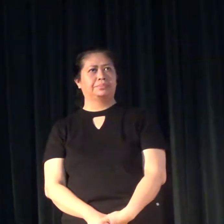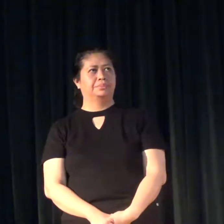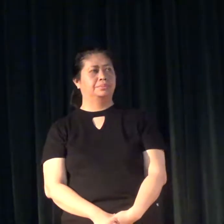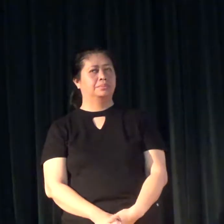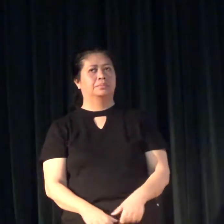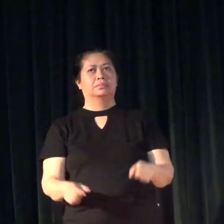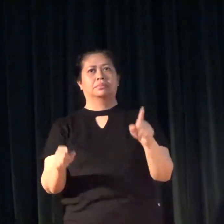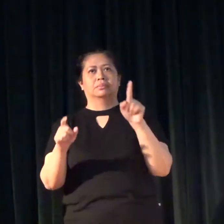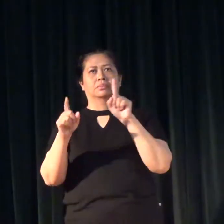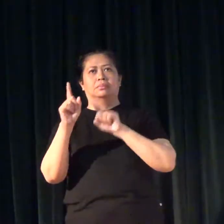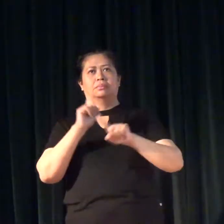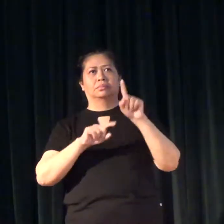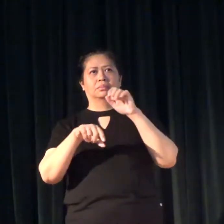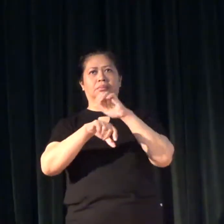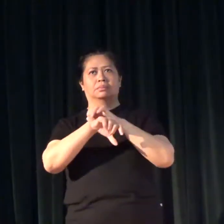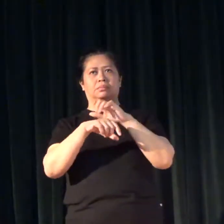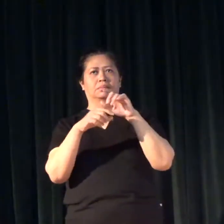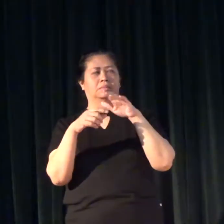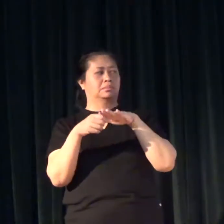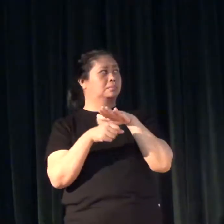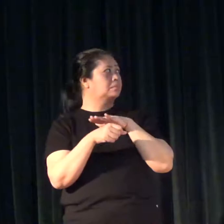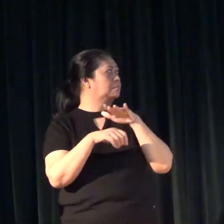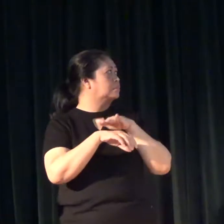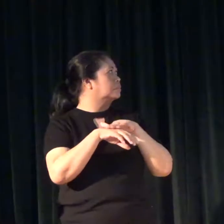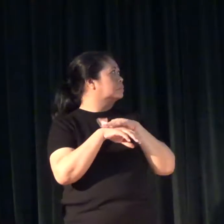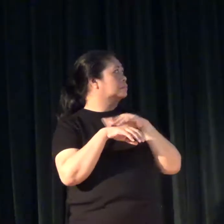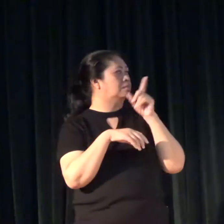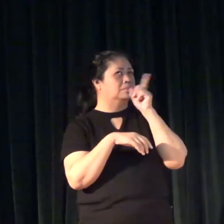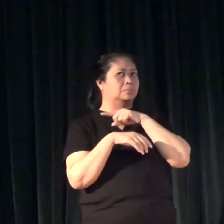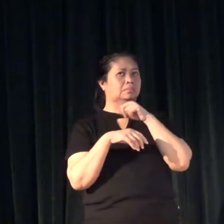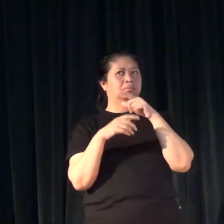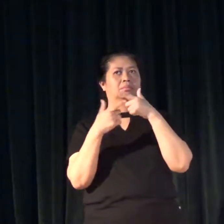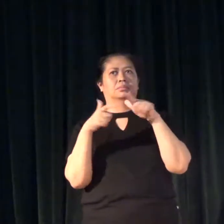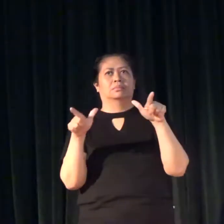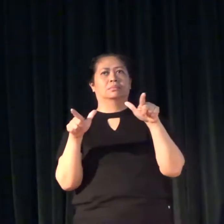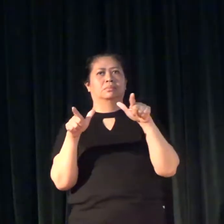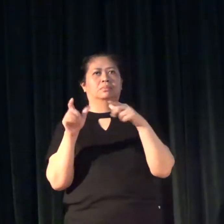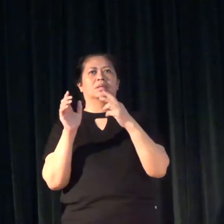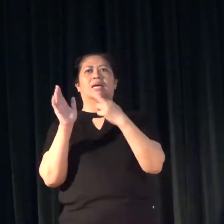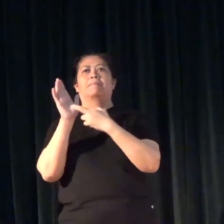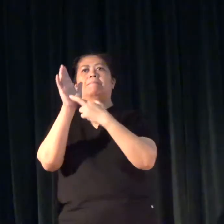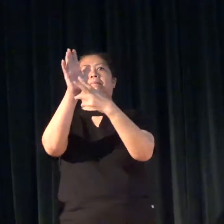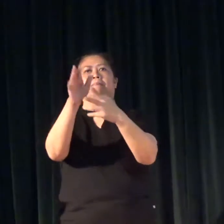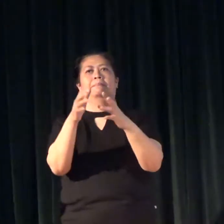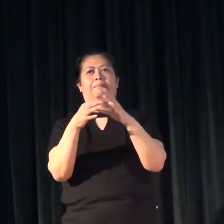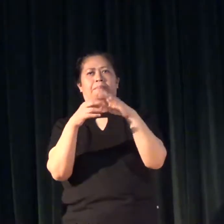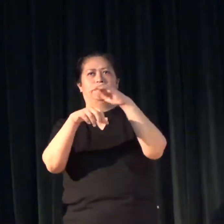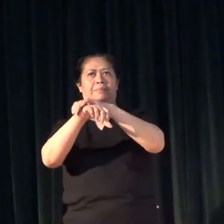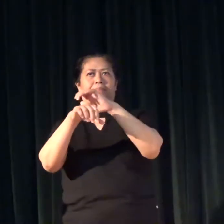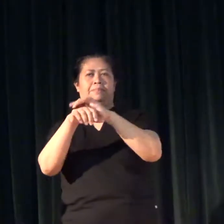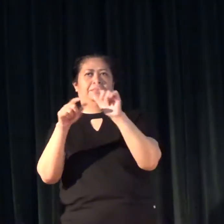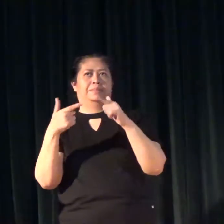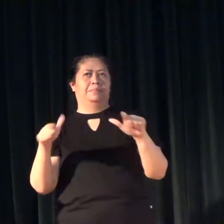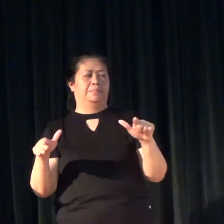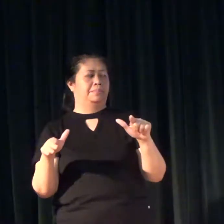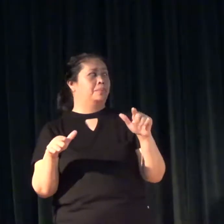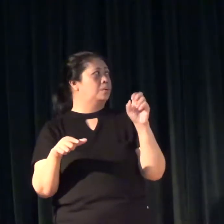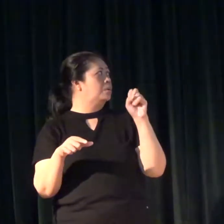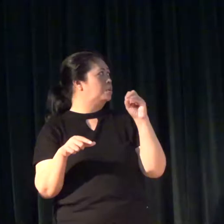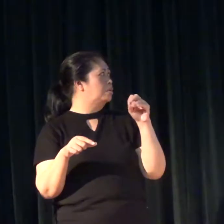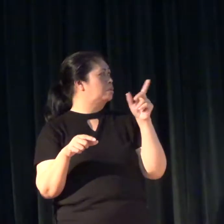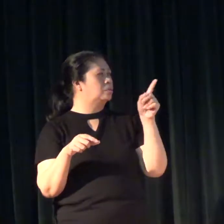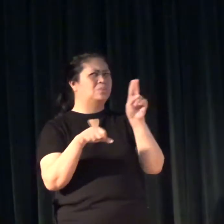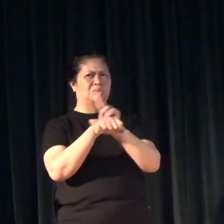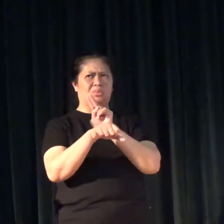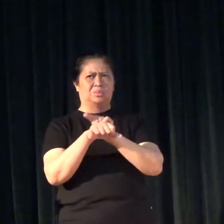Signing exact English is an artificial language which is the sign representation of the English language. So,